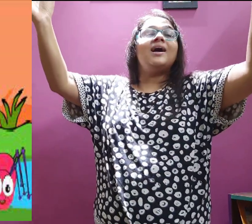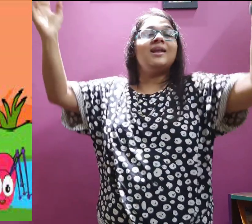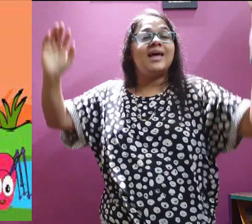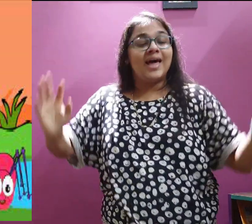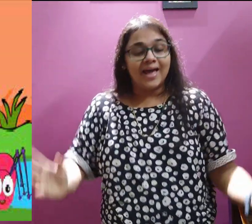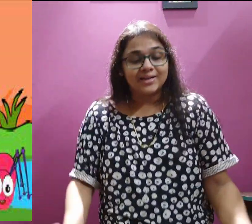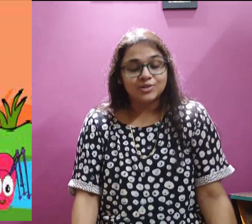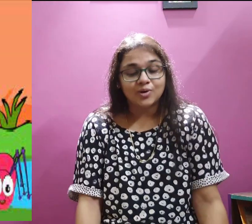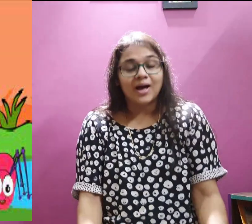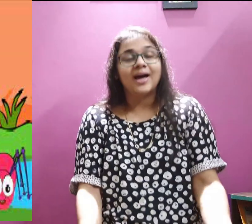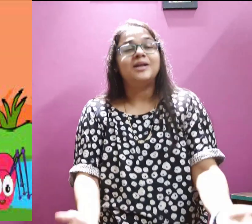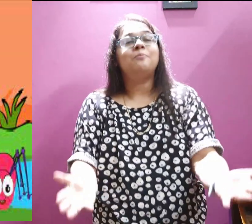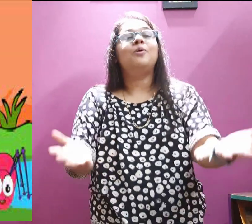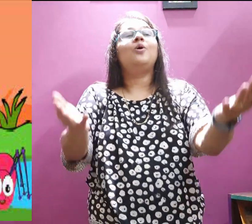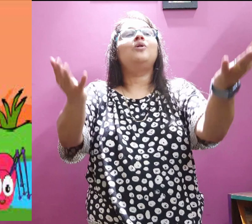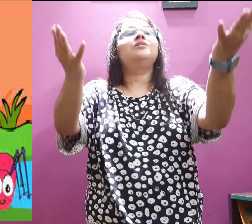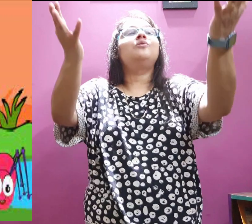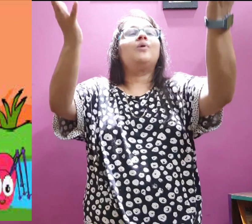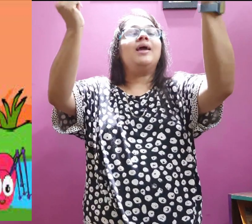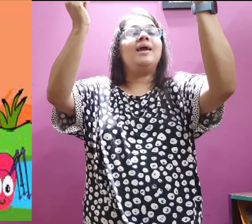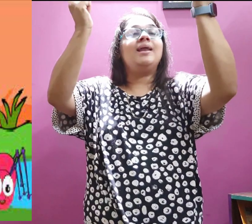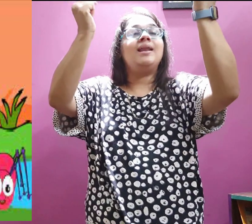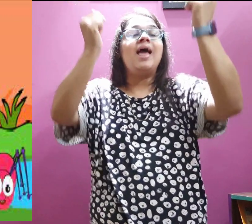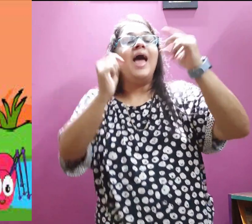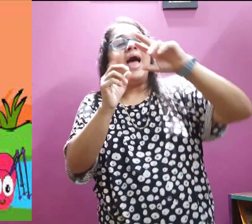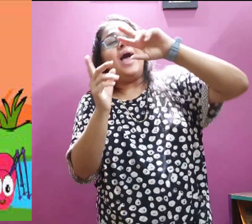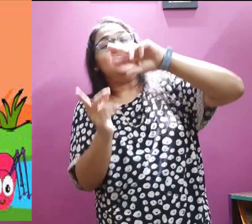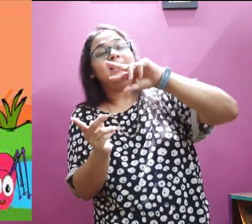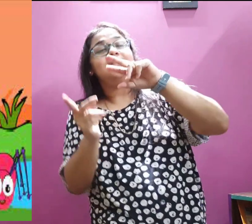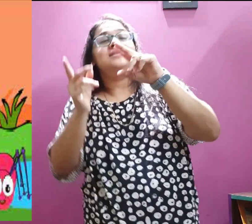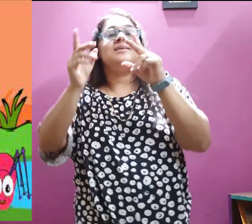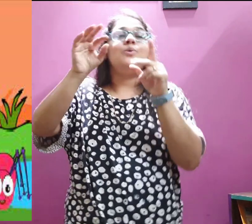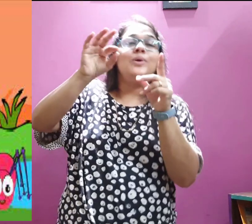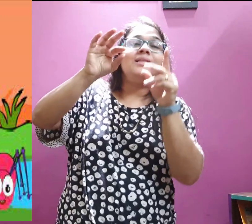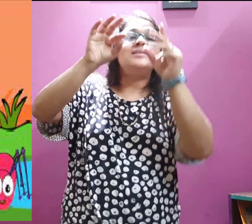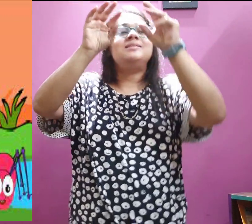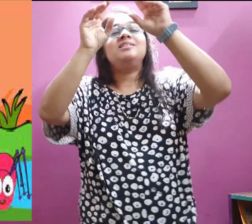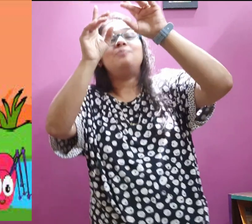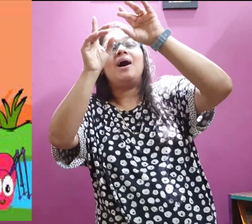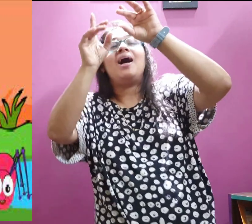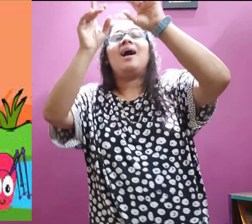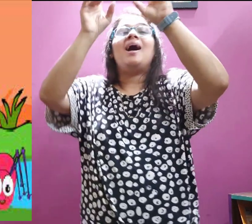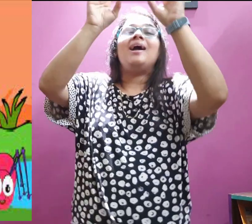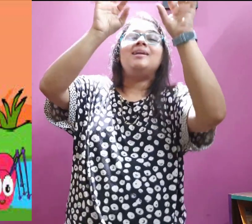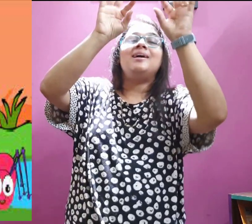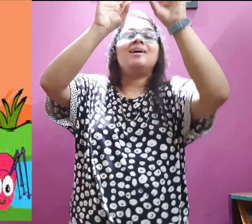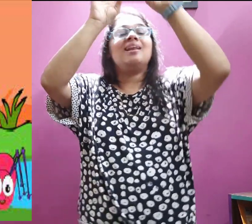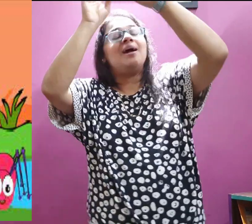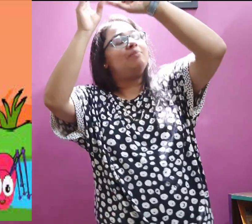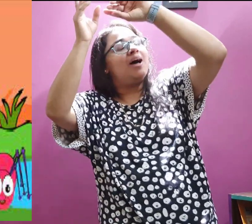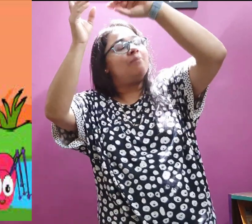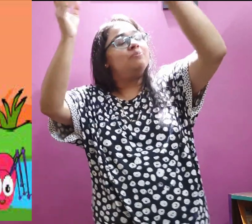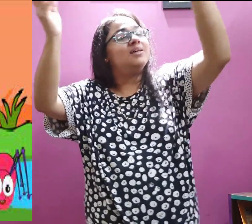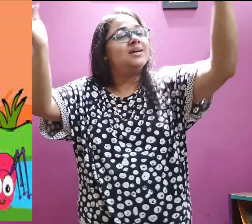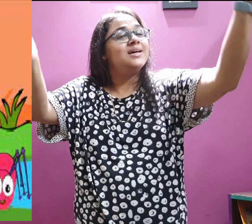and dried up all the rain. And Incy Wincy Spider climbed up the water